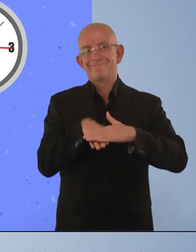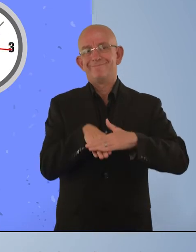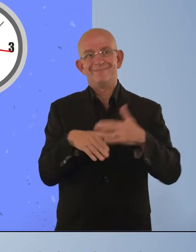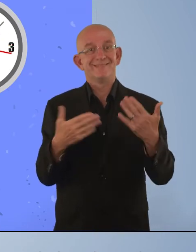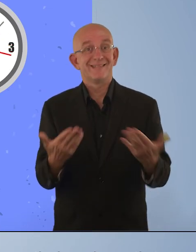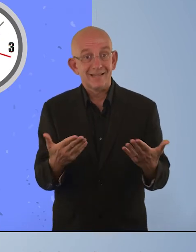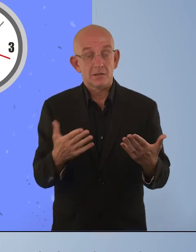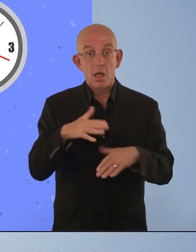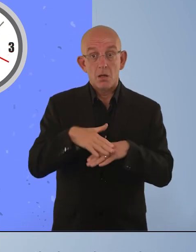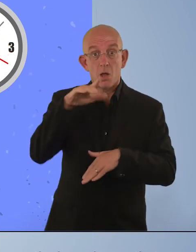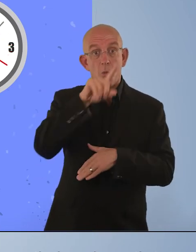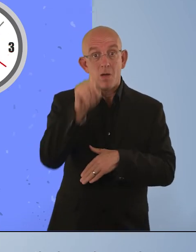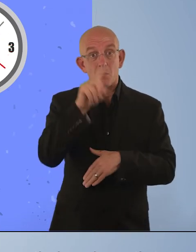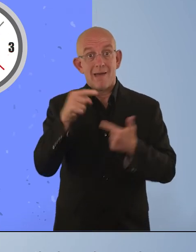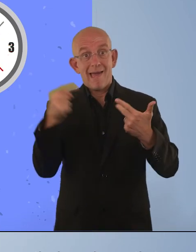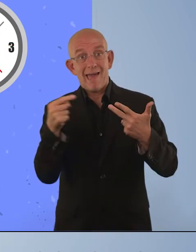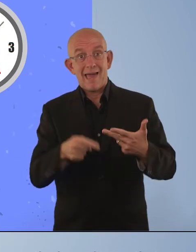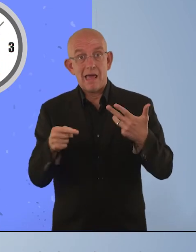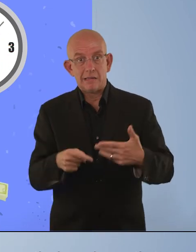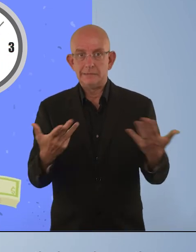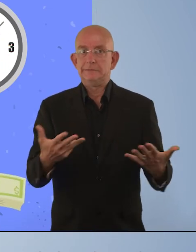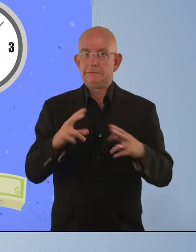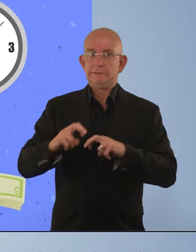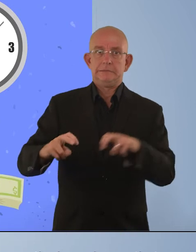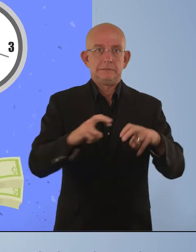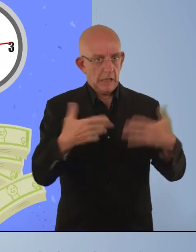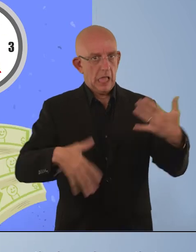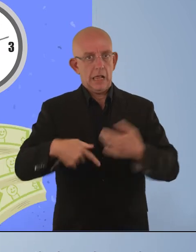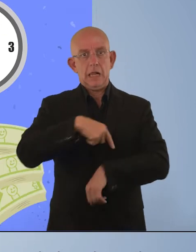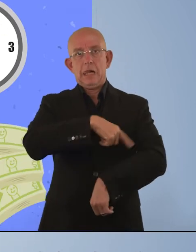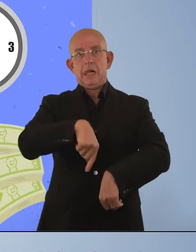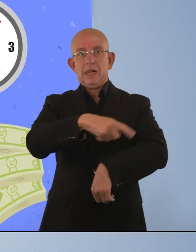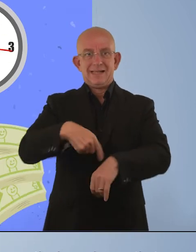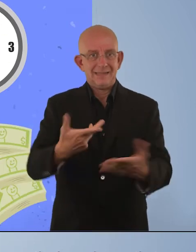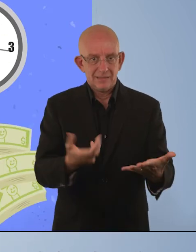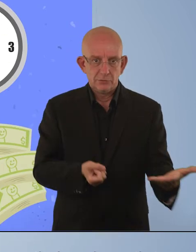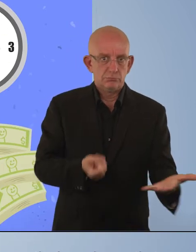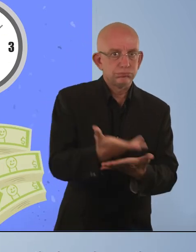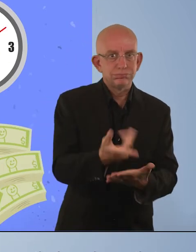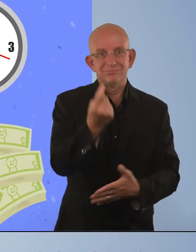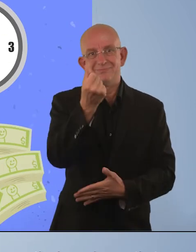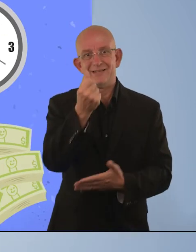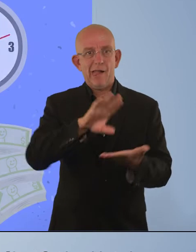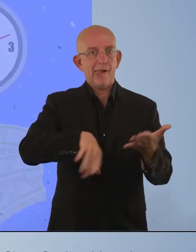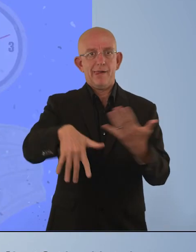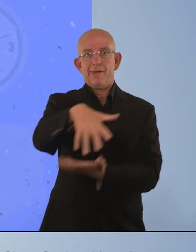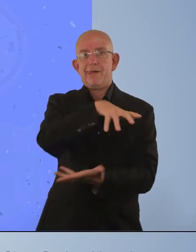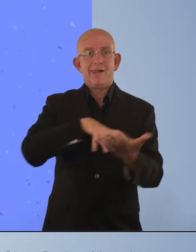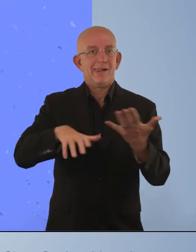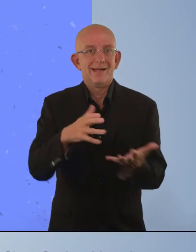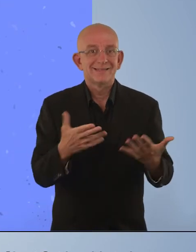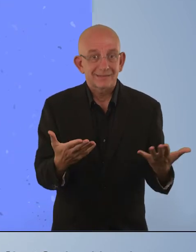questions required to be put on a survey, the less chance that they will be included because of cost and time constraints. The